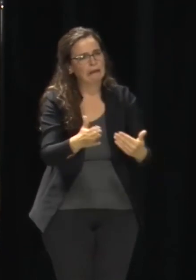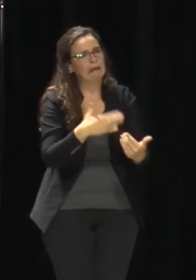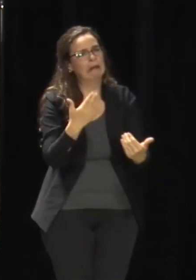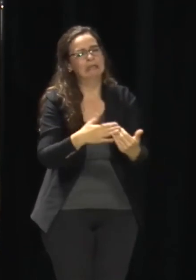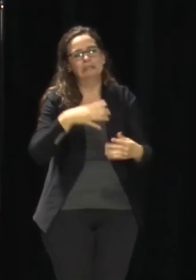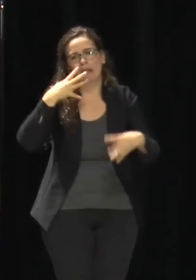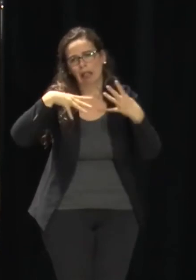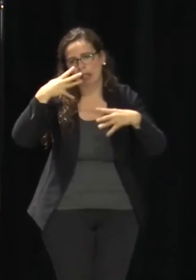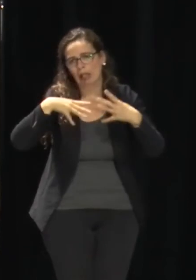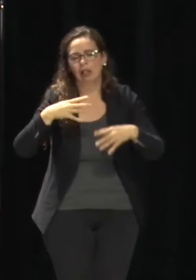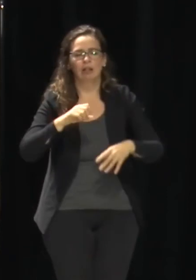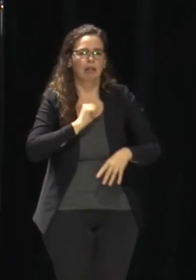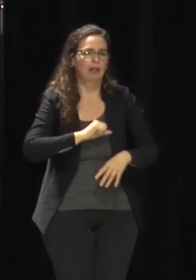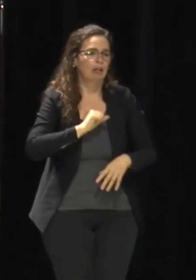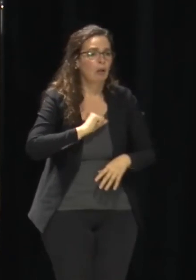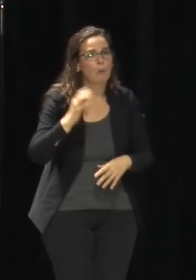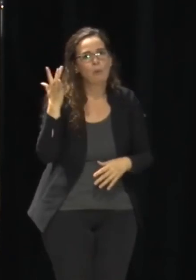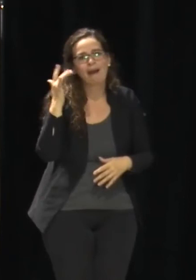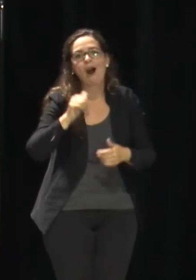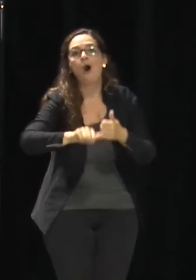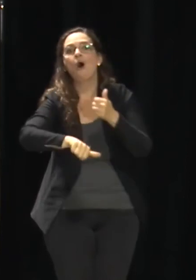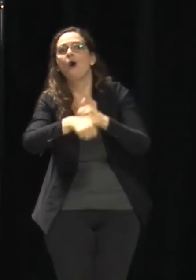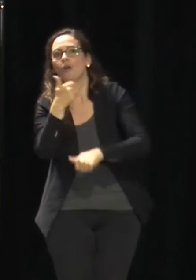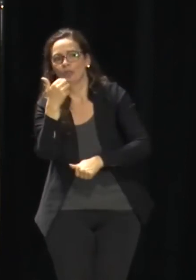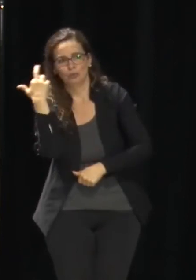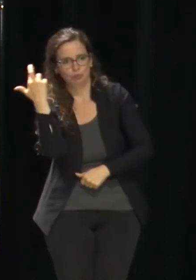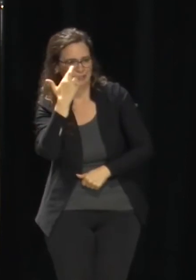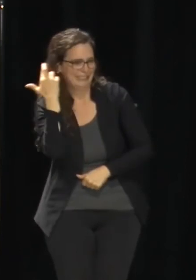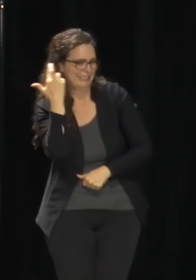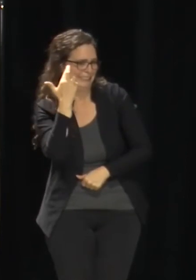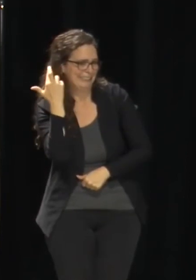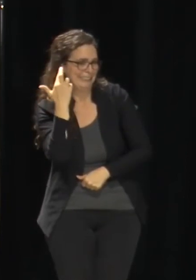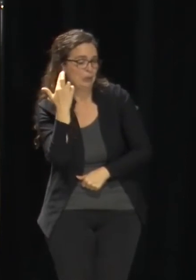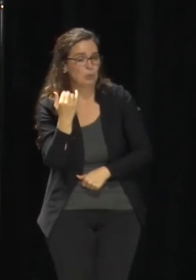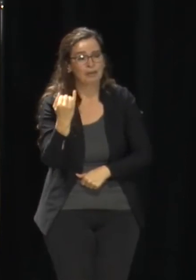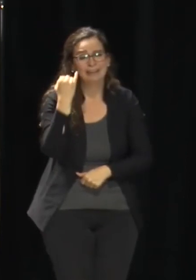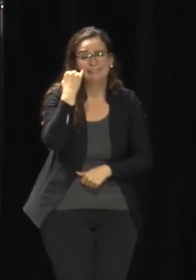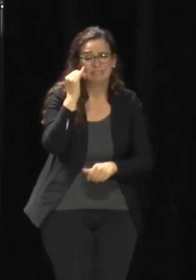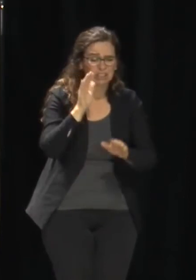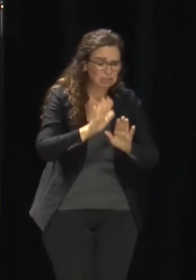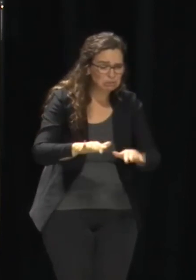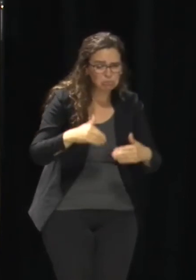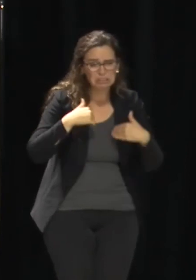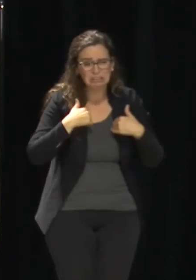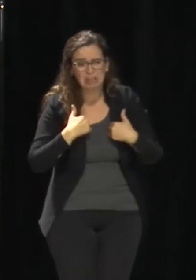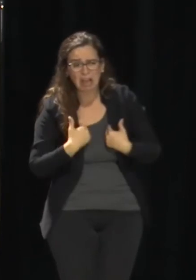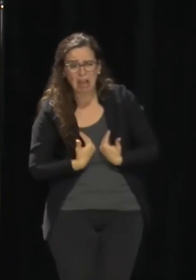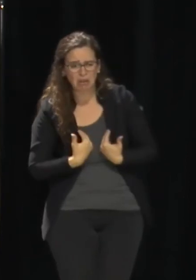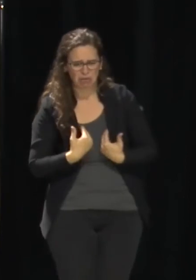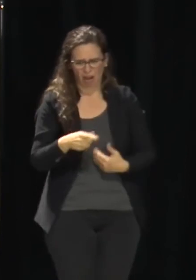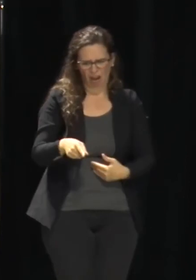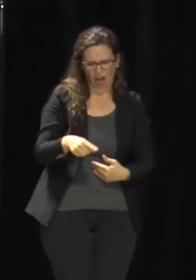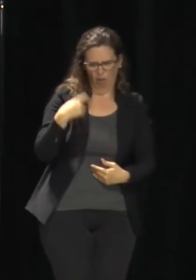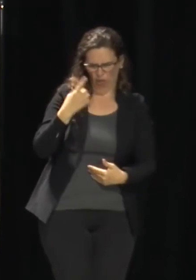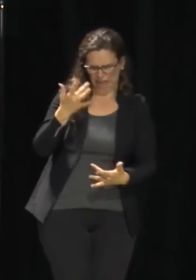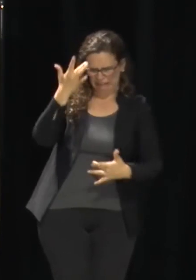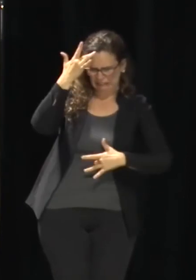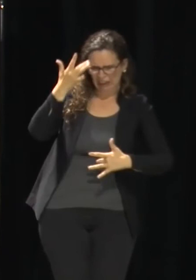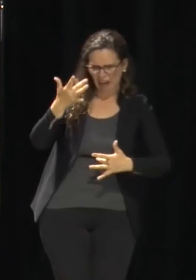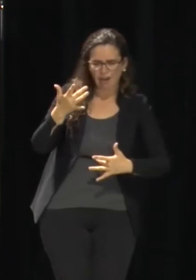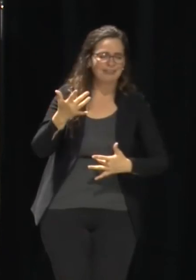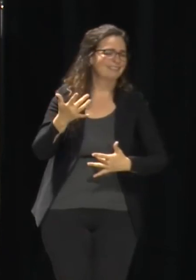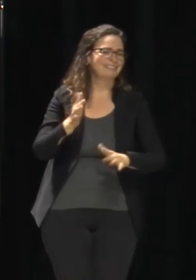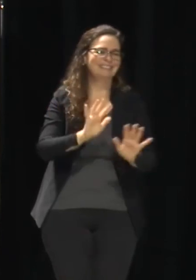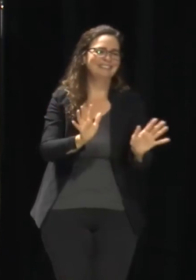If they're lethargic, they might have been up too late the night before. But we're going to get through that, right? These things are happening.